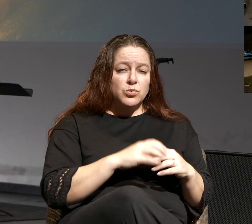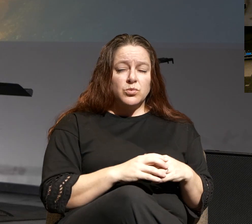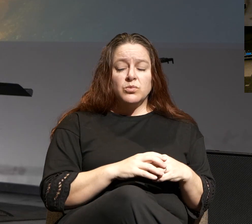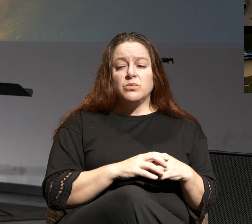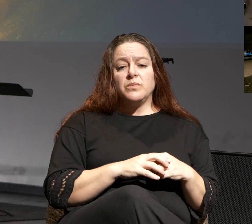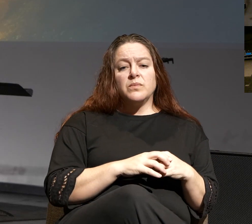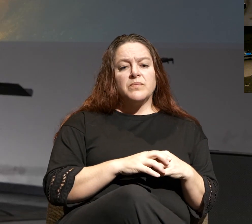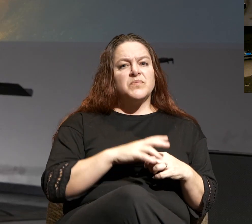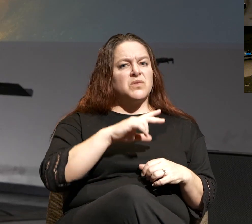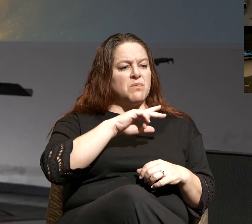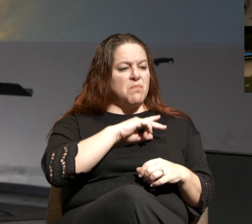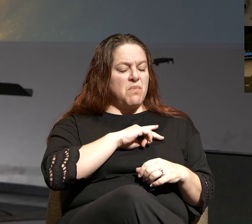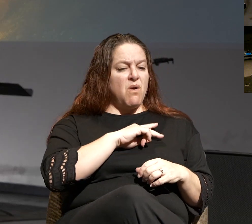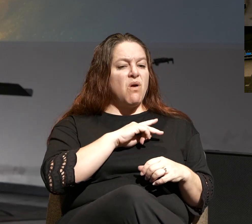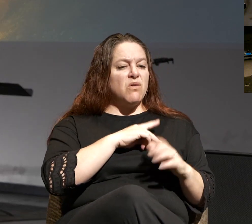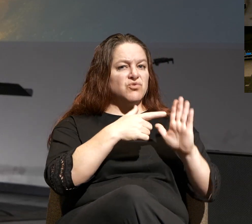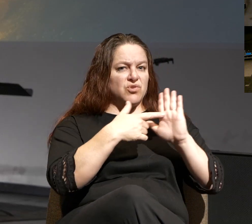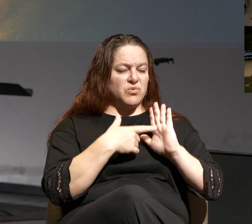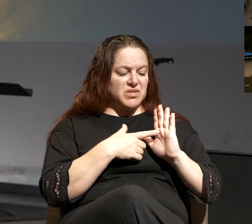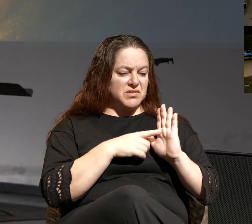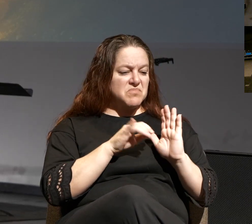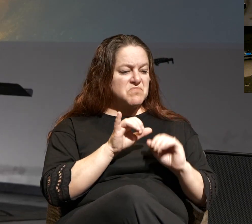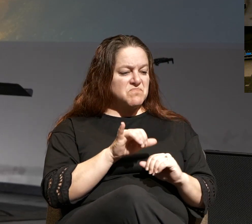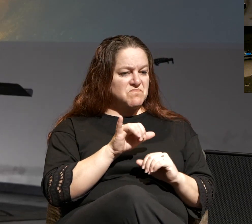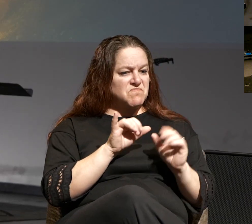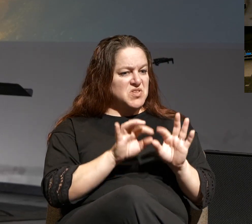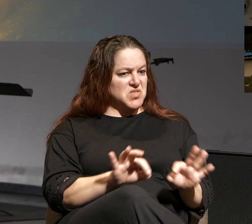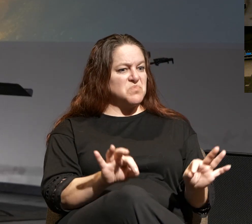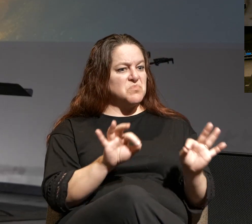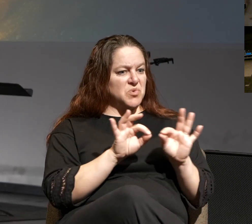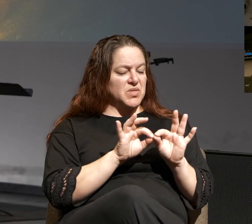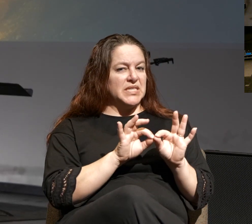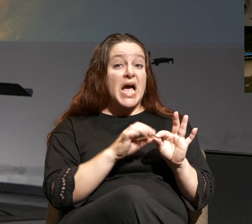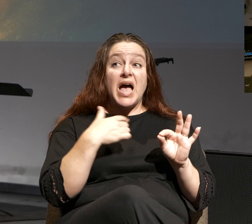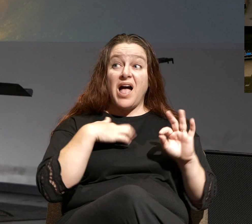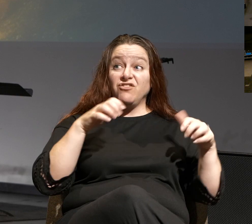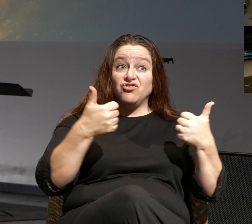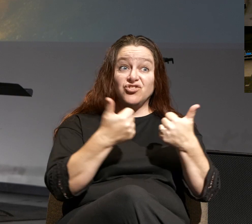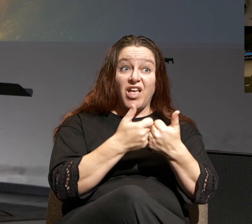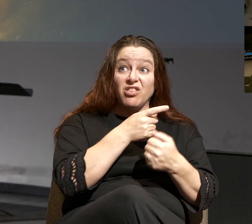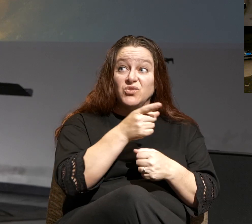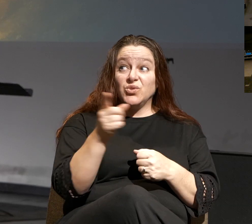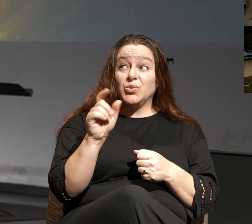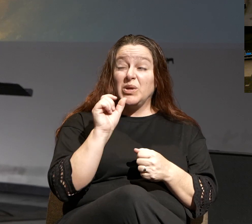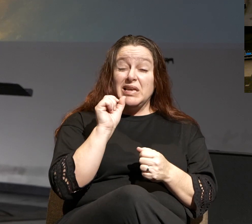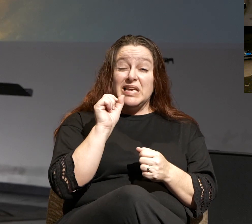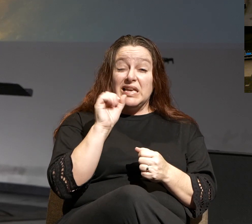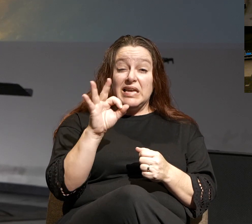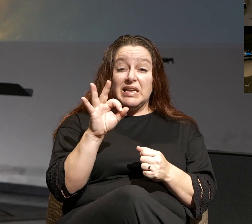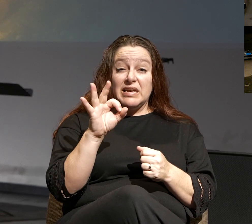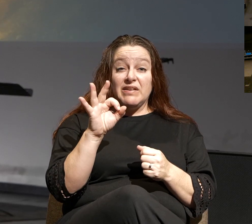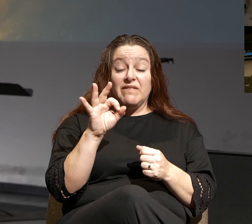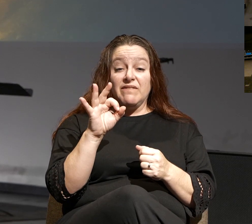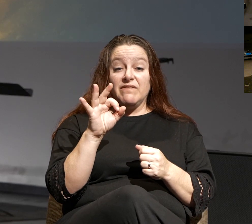Paul shows us something very important, and I would challenge you, if this is not already a permanent part in your